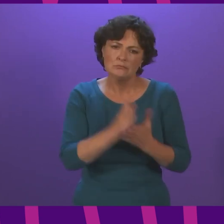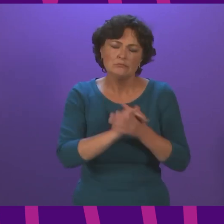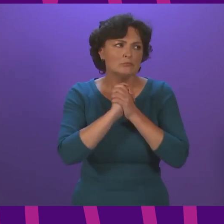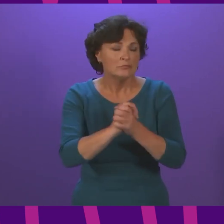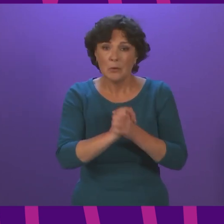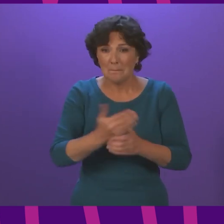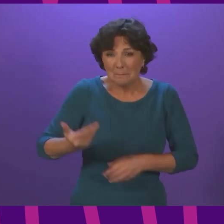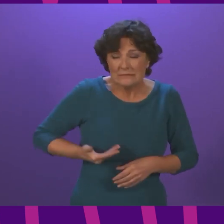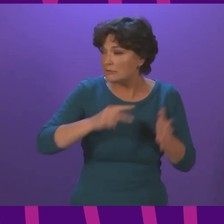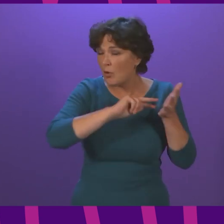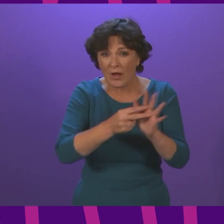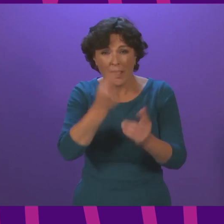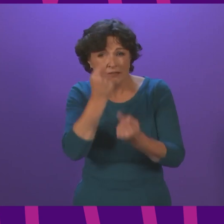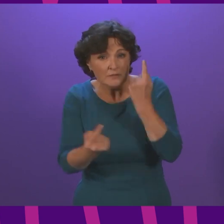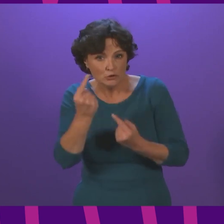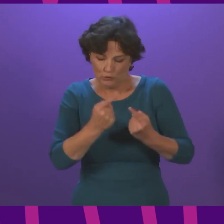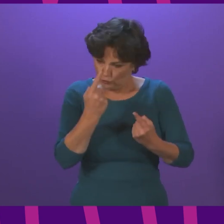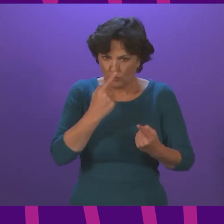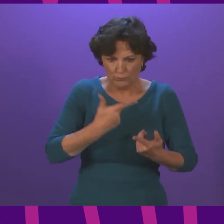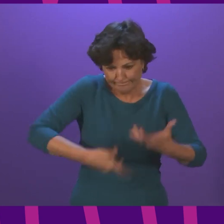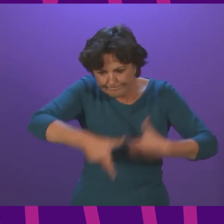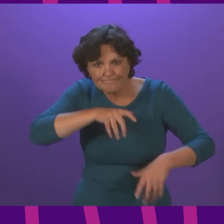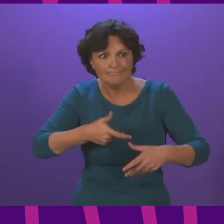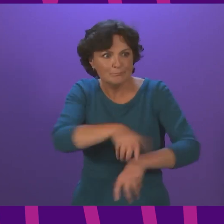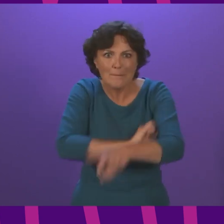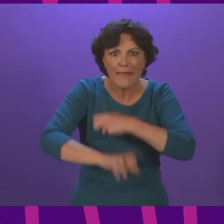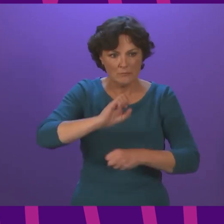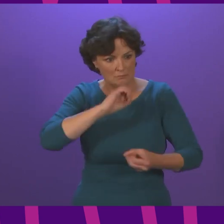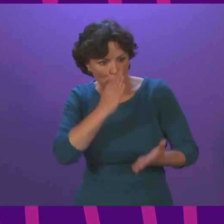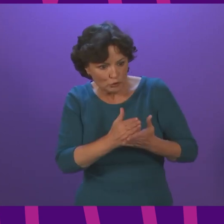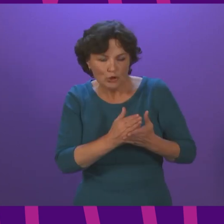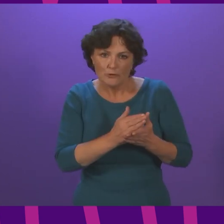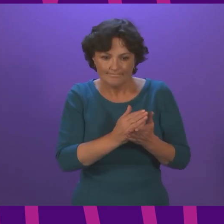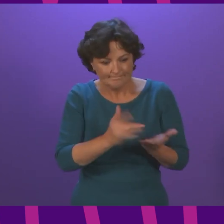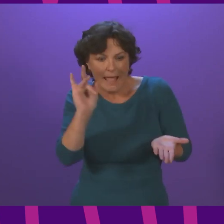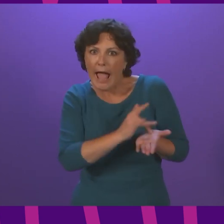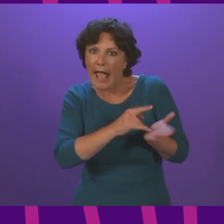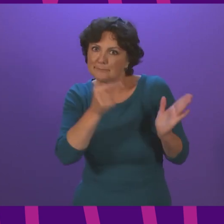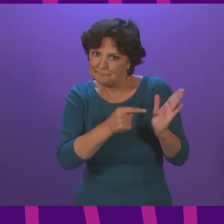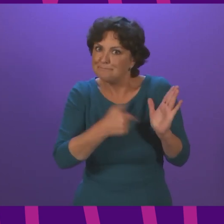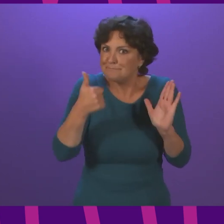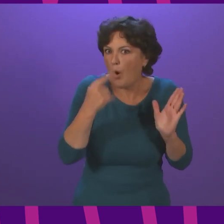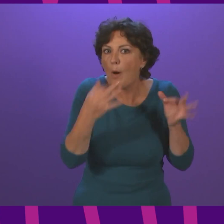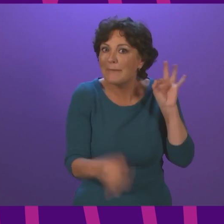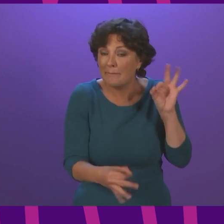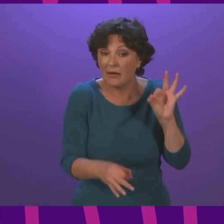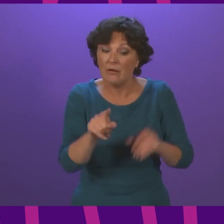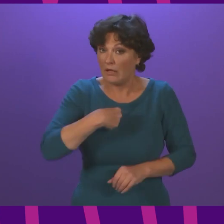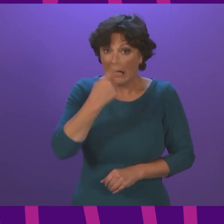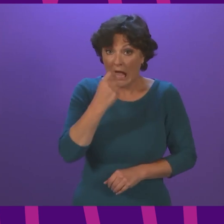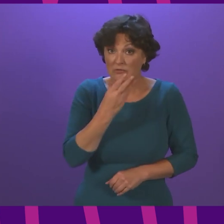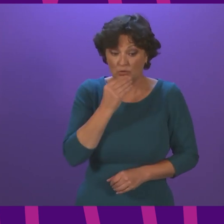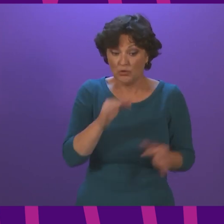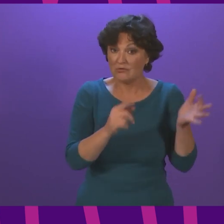individuals who are working to implement the scheme. The app, which we can opt to use to show evidence of our